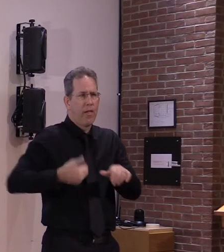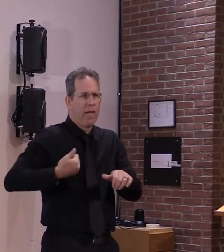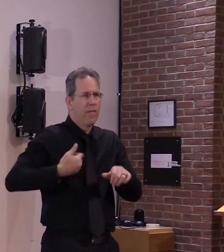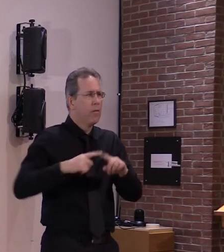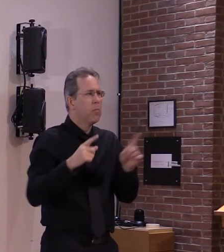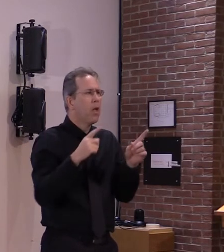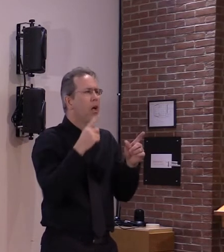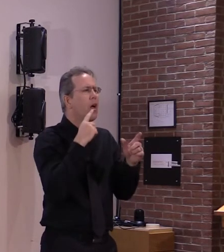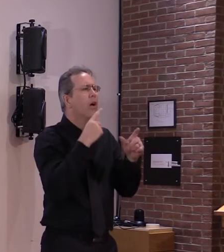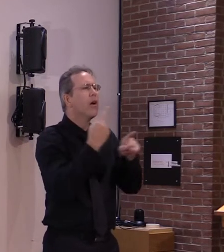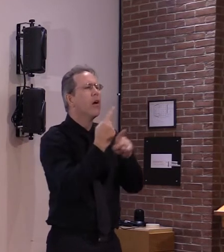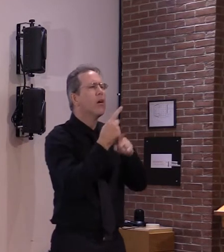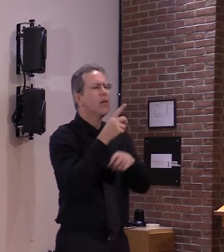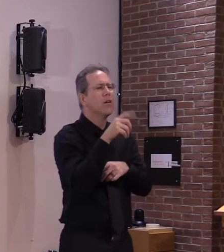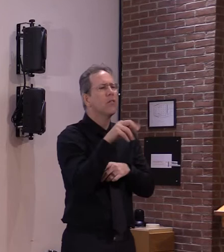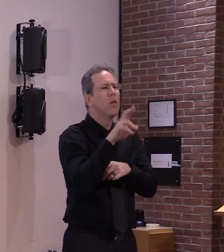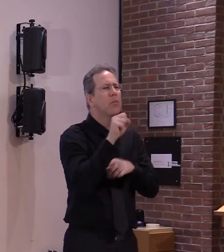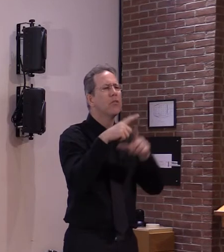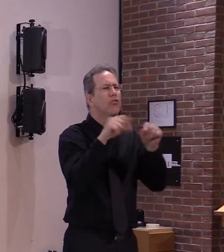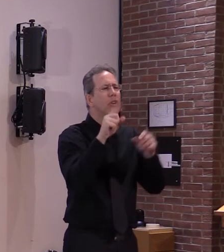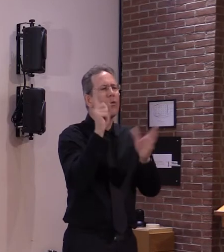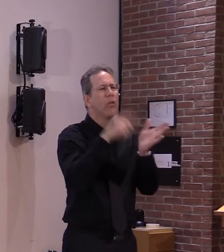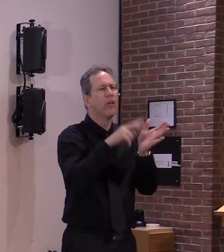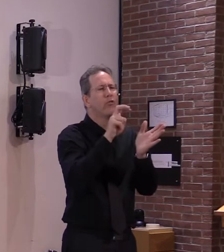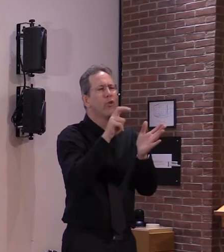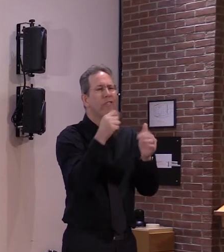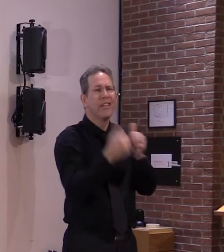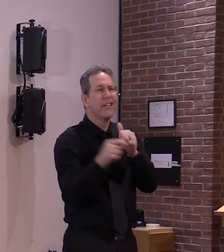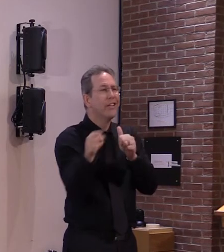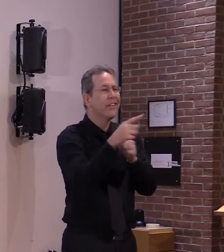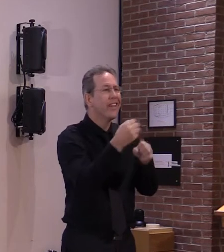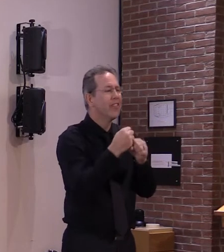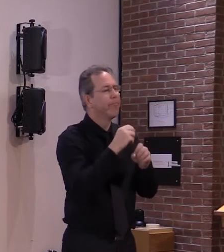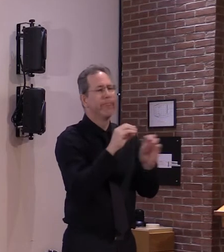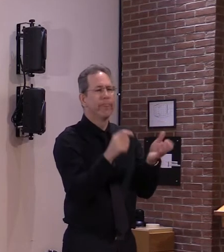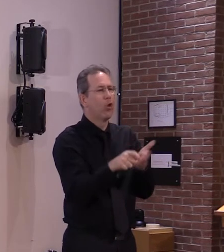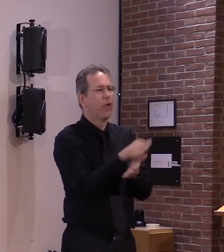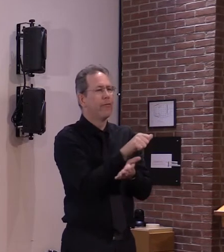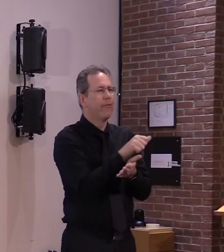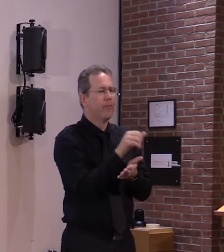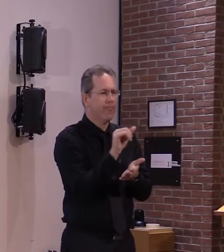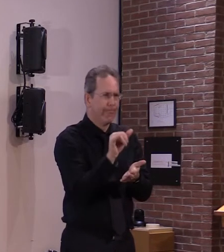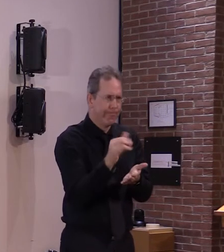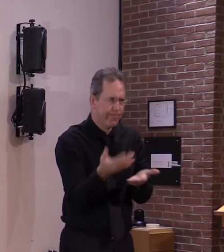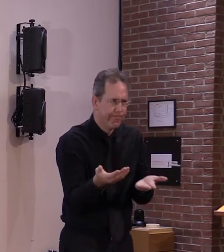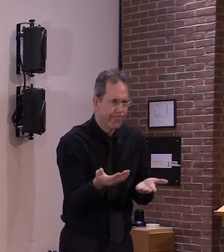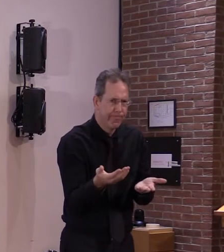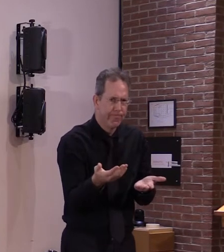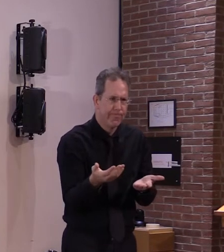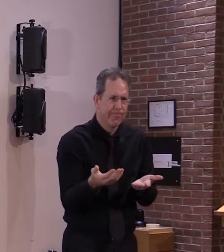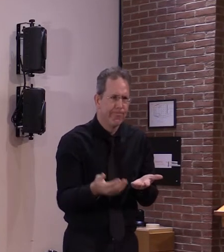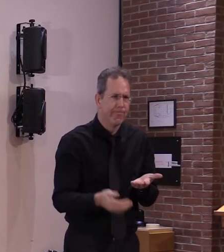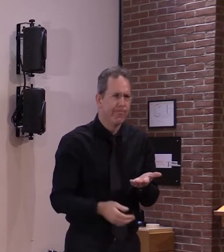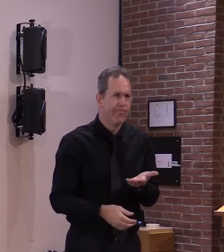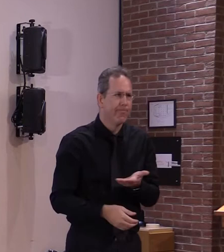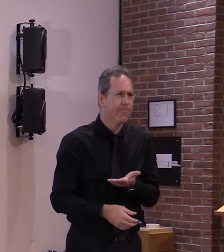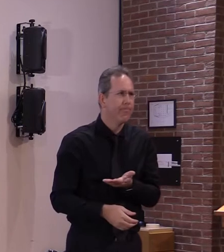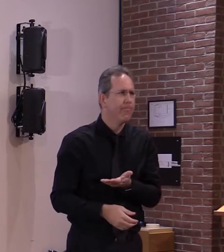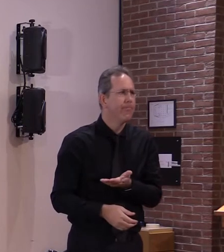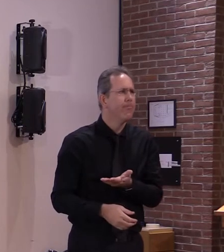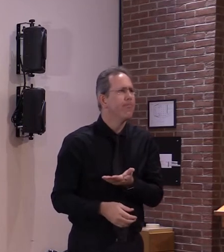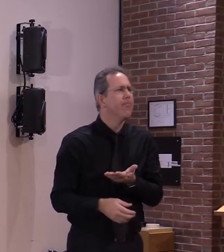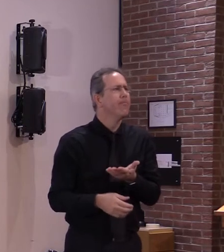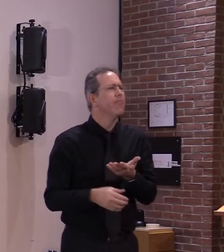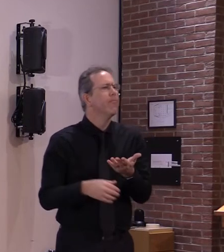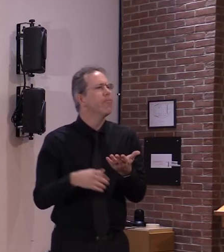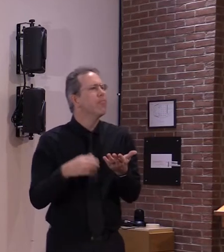lose would that still be the case under this new plan or was that still in the weeds at this point yeah kind of in the weeds uh